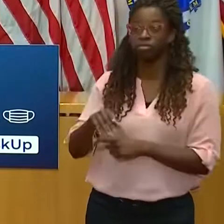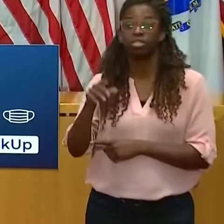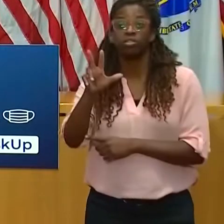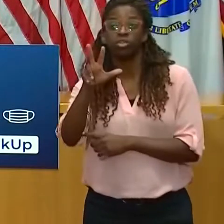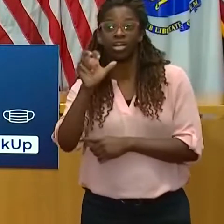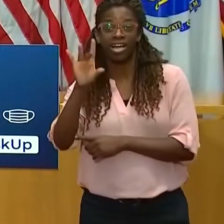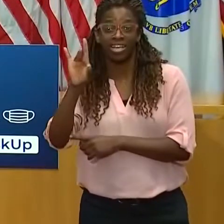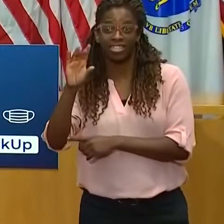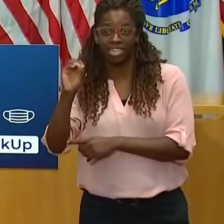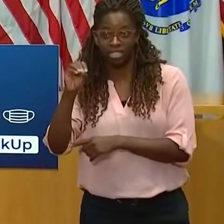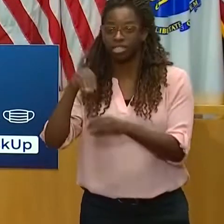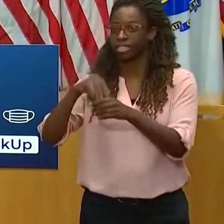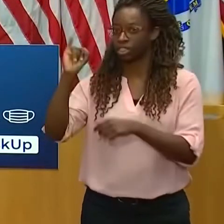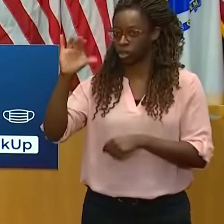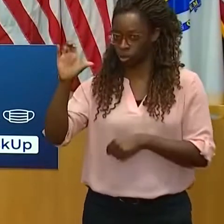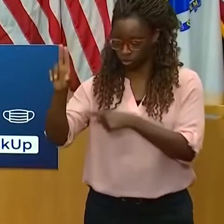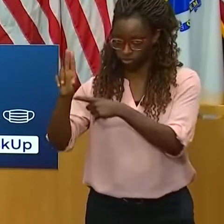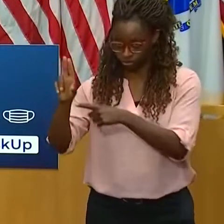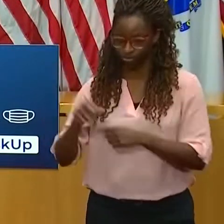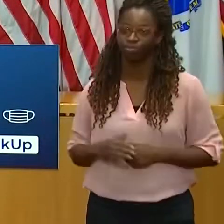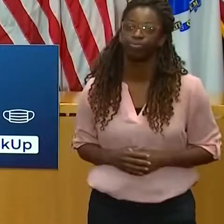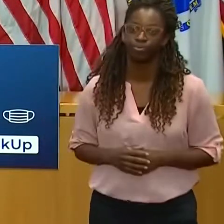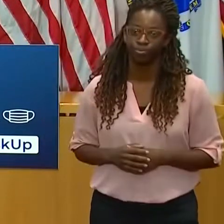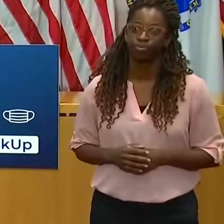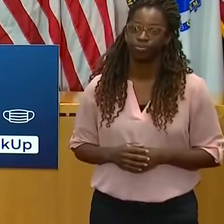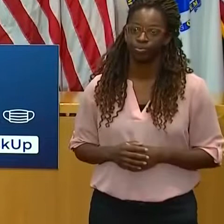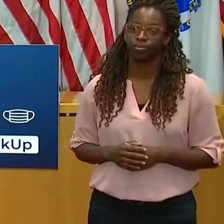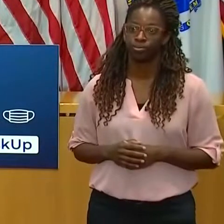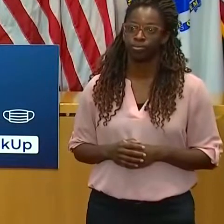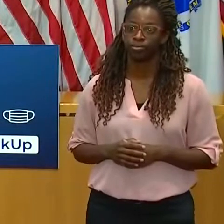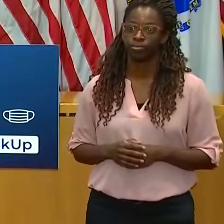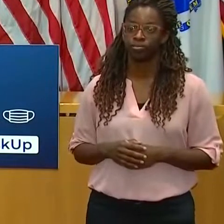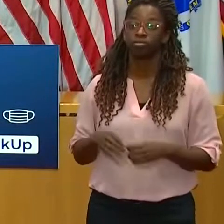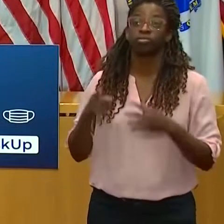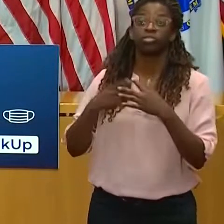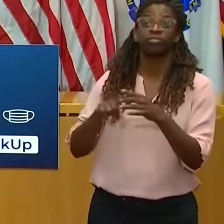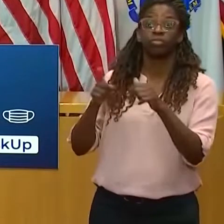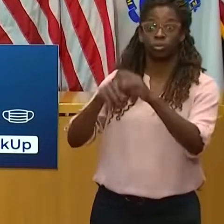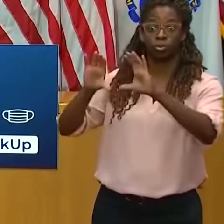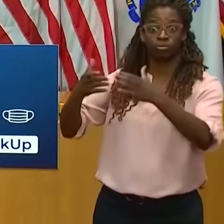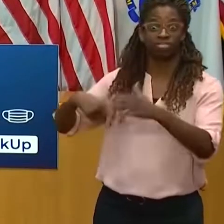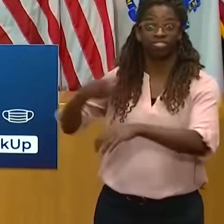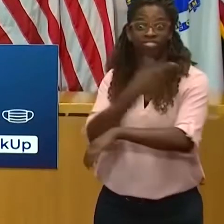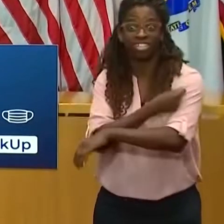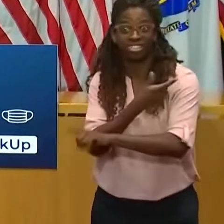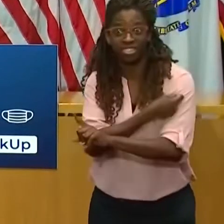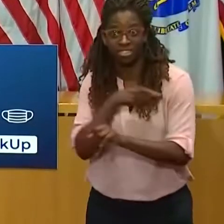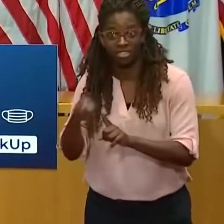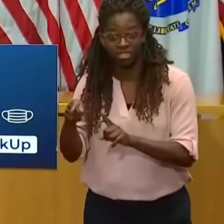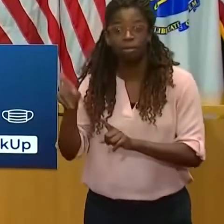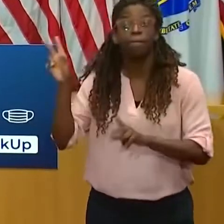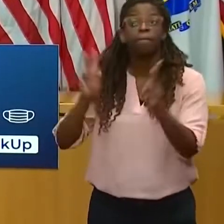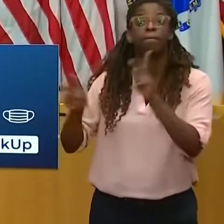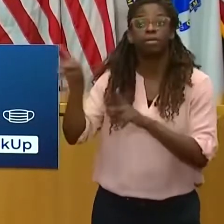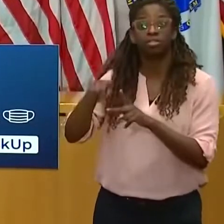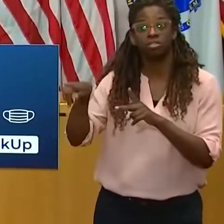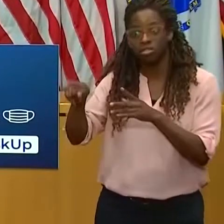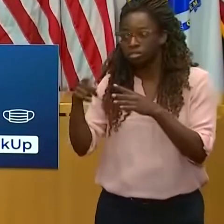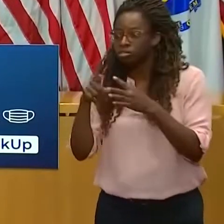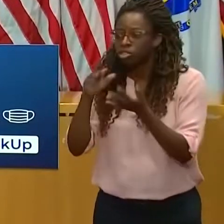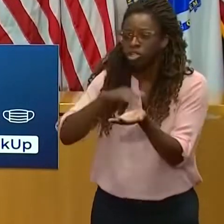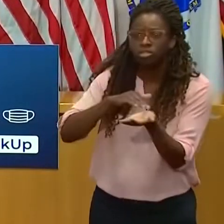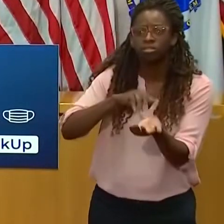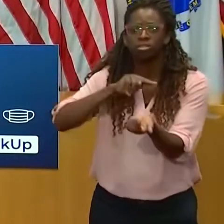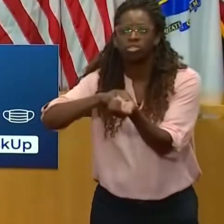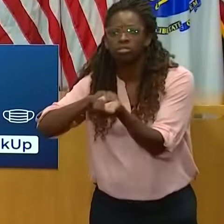Phase one of our vaccine distribution plan is underway with clinical and non-clinical health care workers providing direct and COVID facing